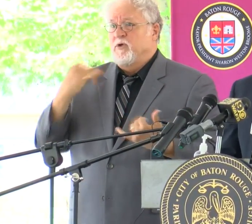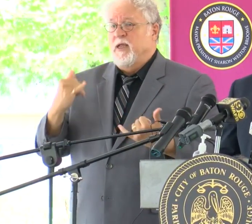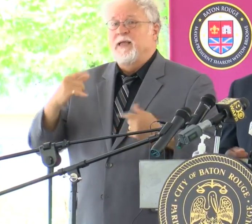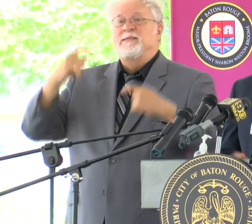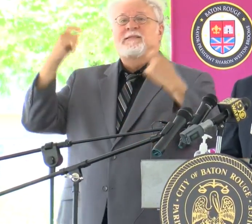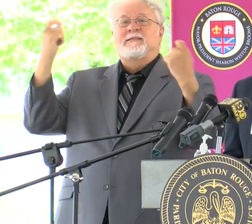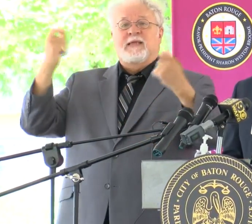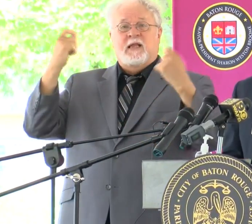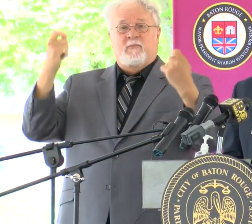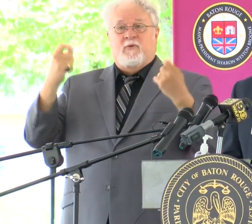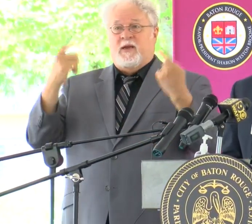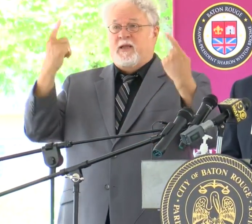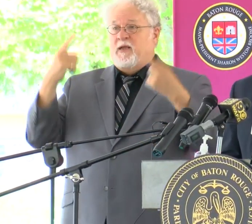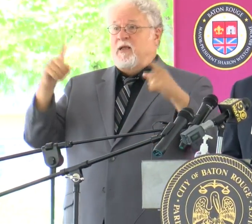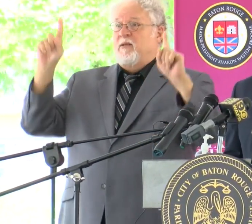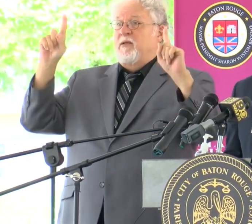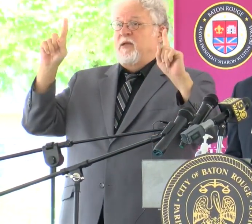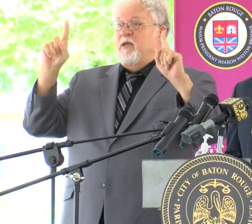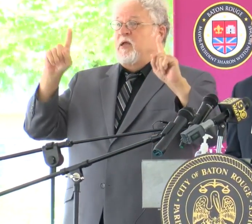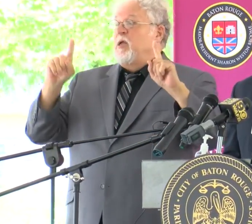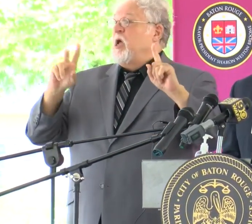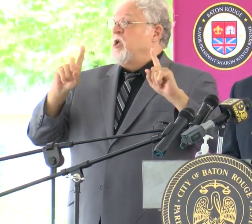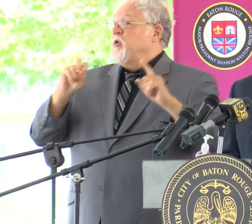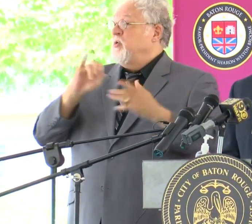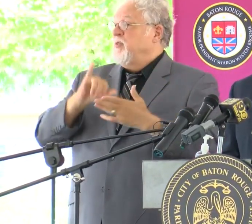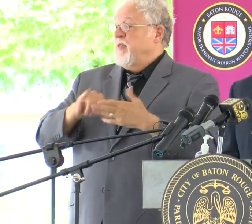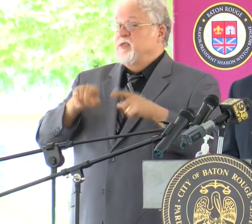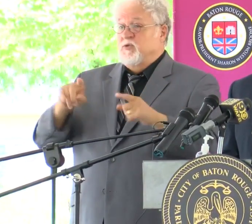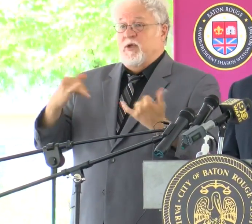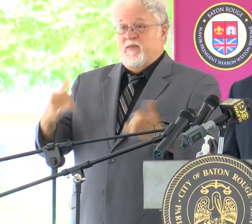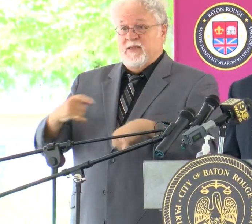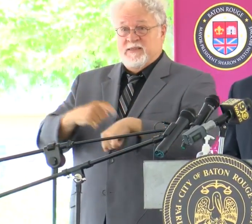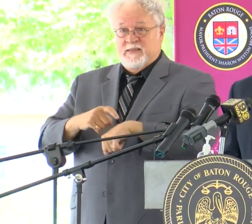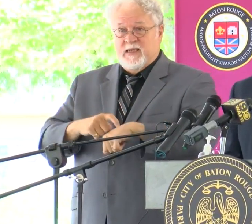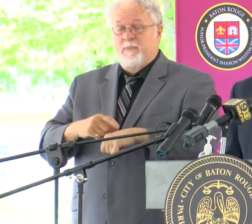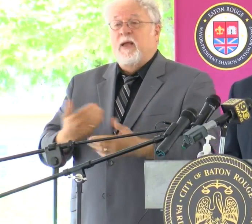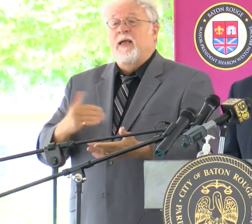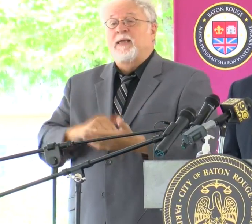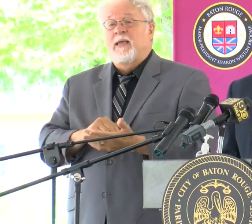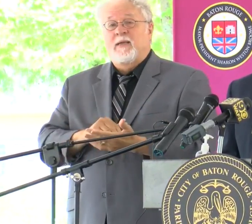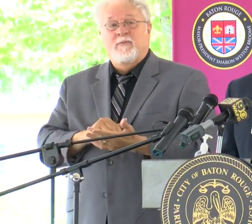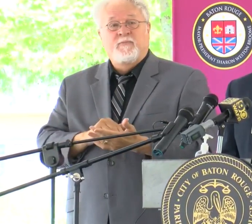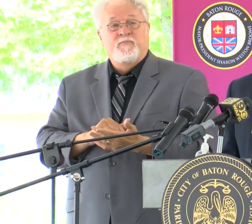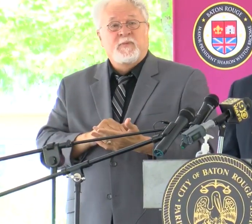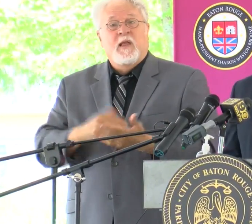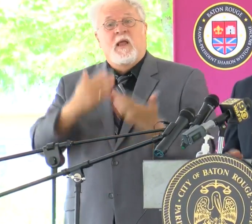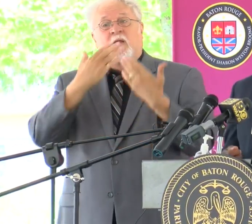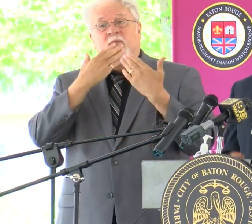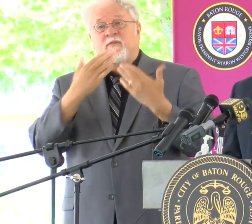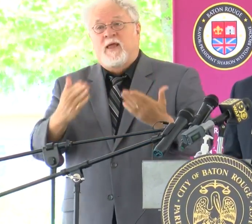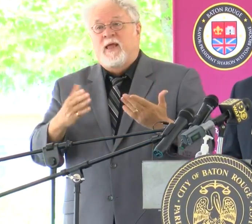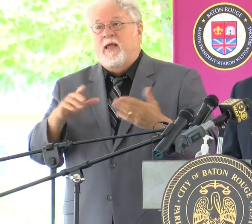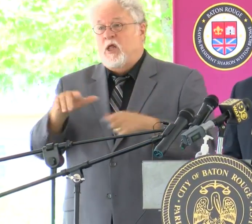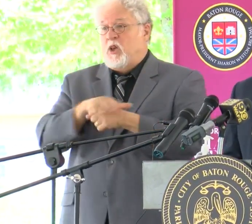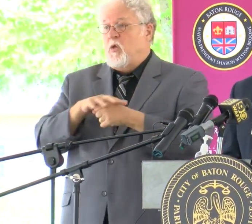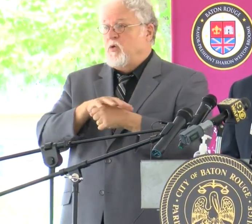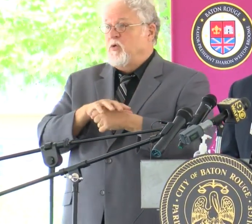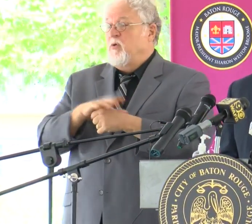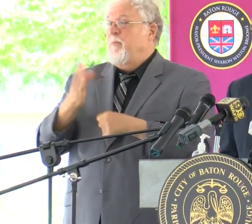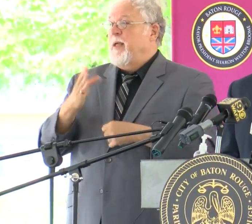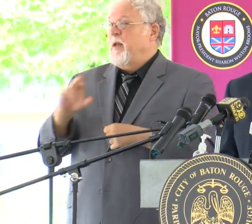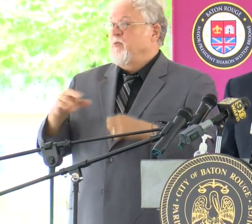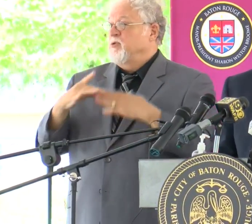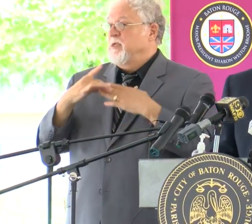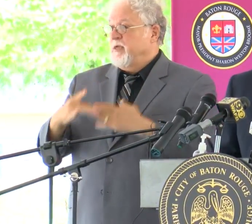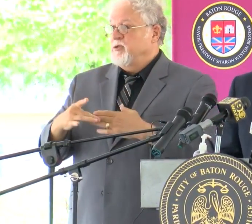celebrating the accomplishment of doing this in this era. So again, I just want to thank the local Baton